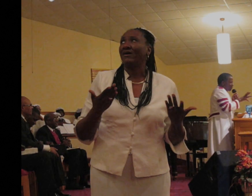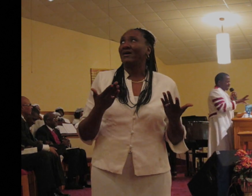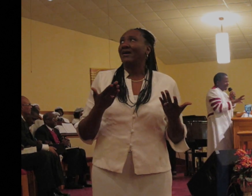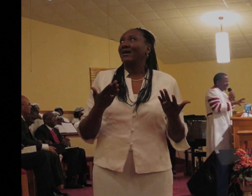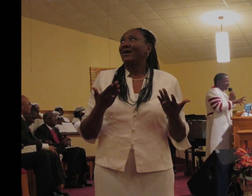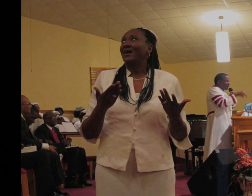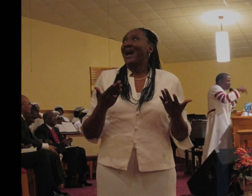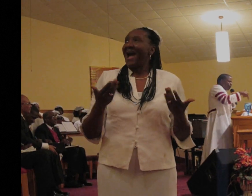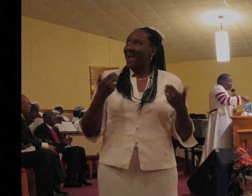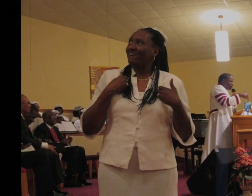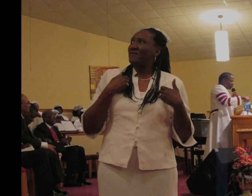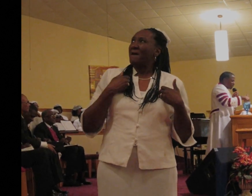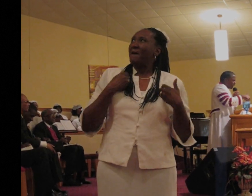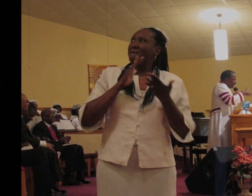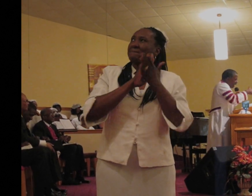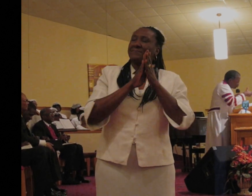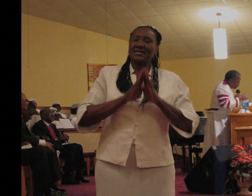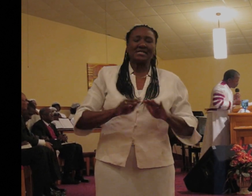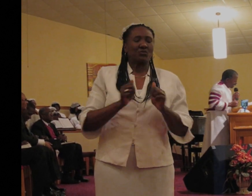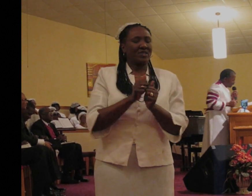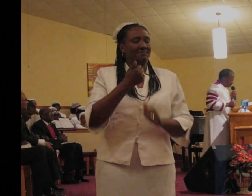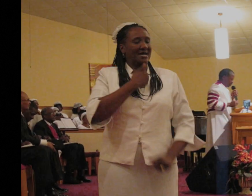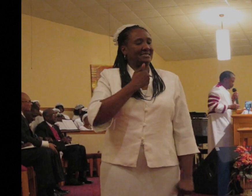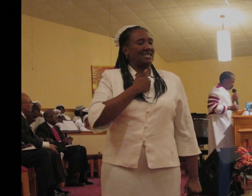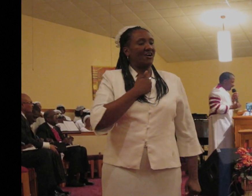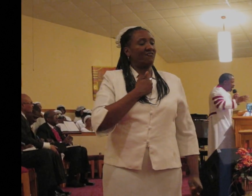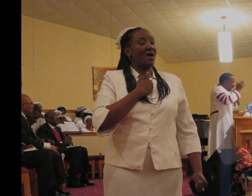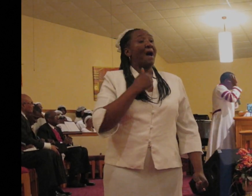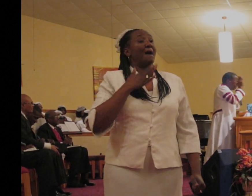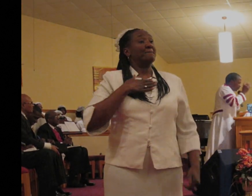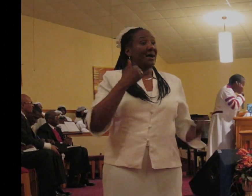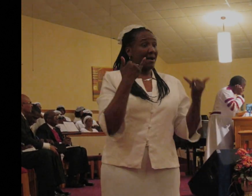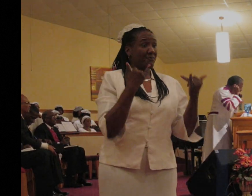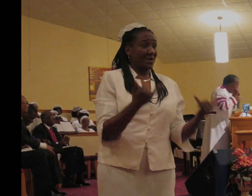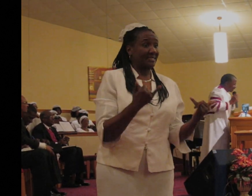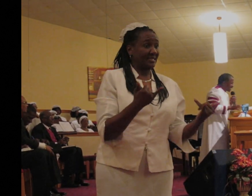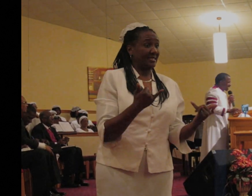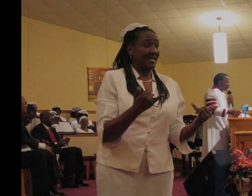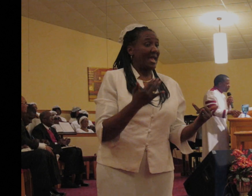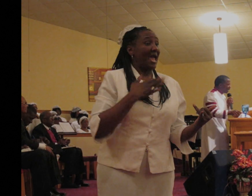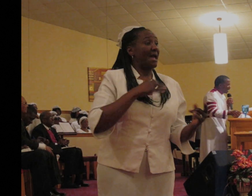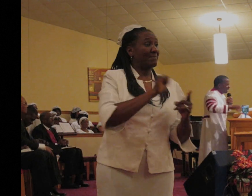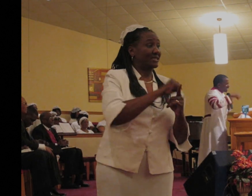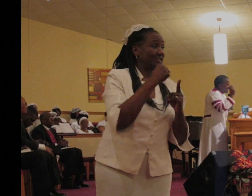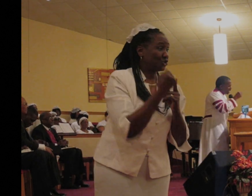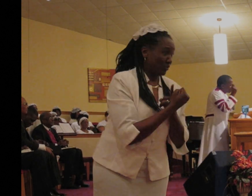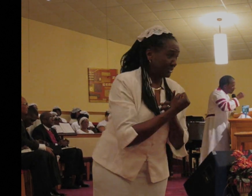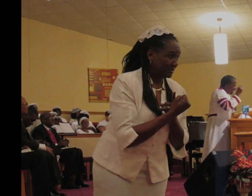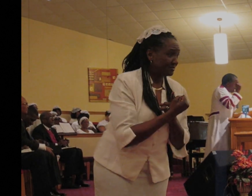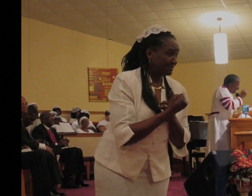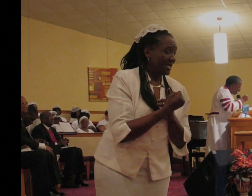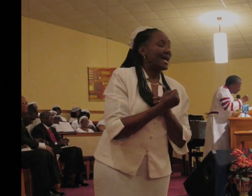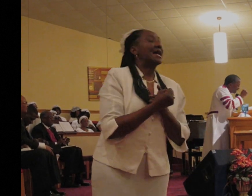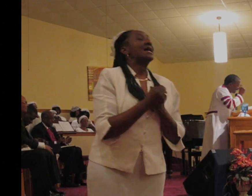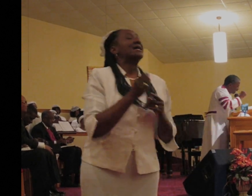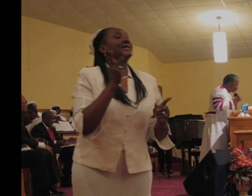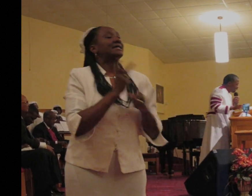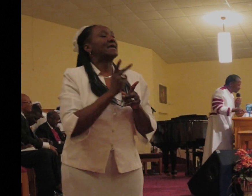myself, with my presence, and with my issues. And the only way that I can really keep my heart and my